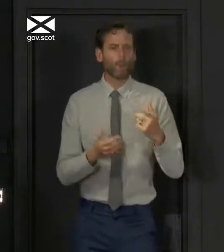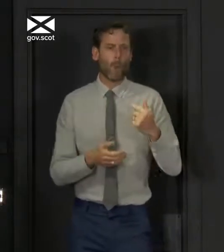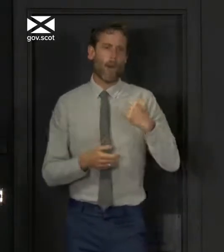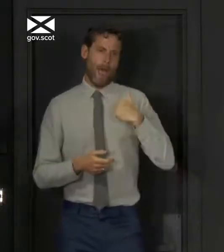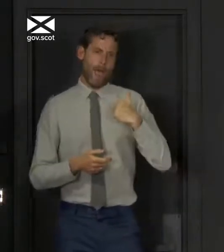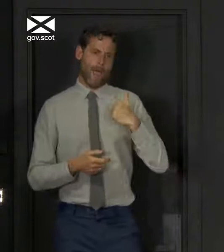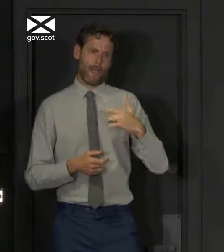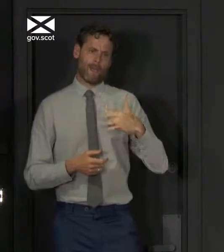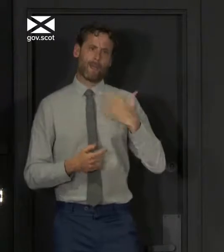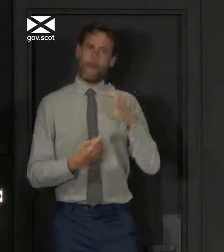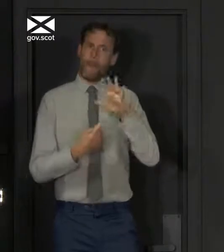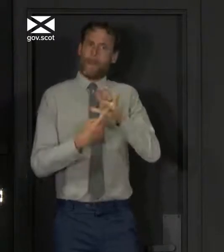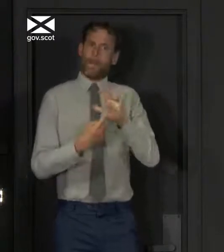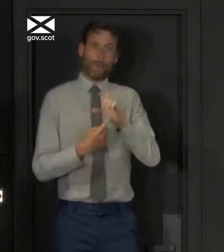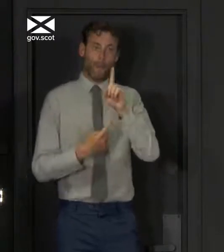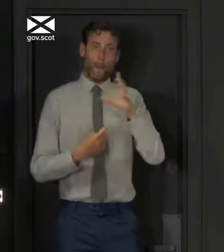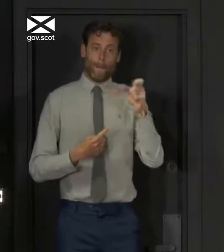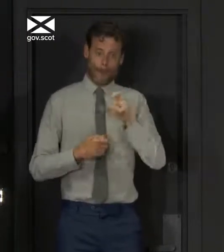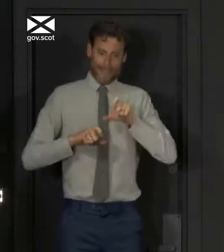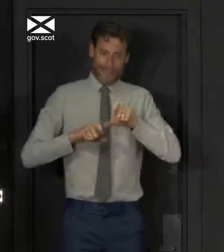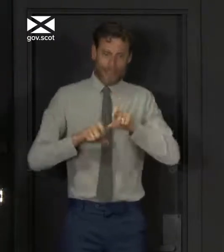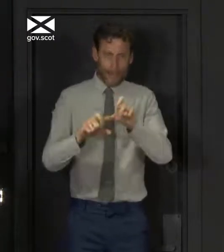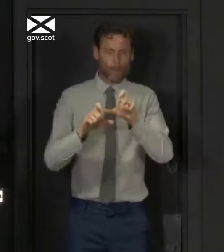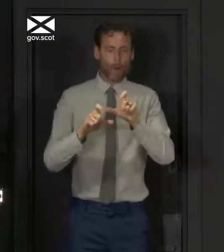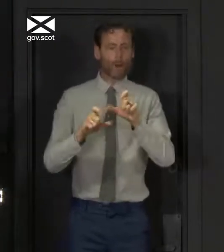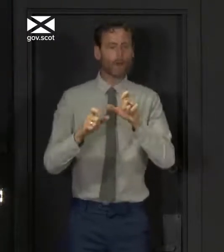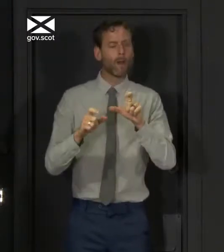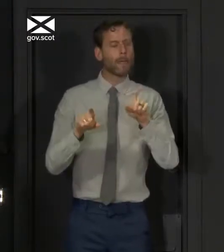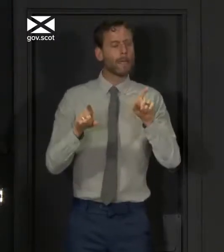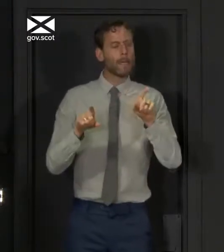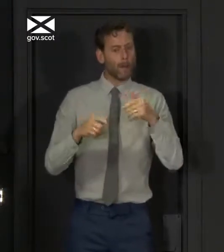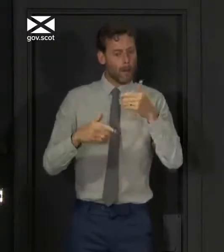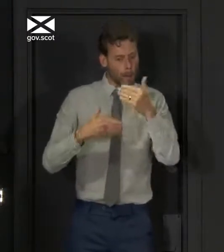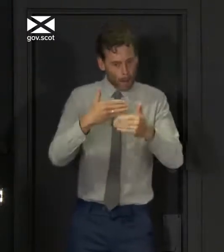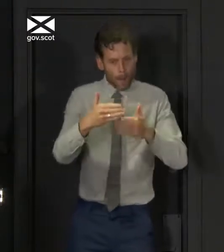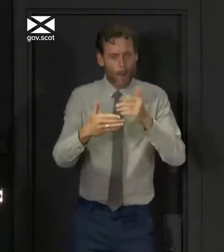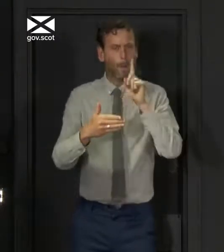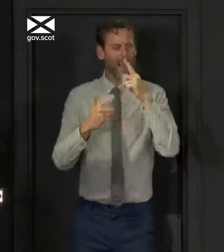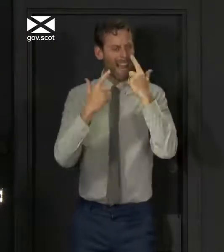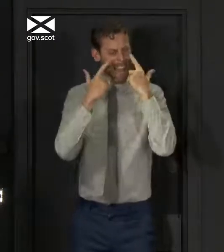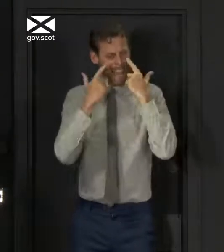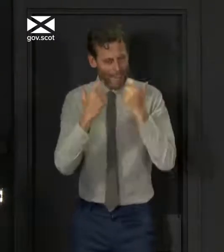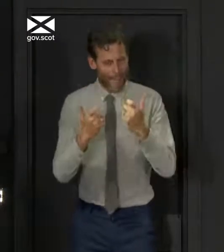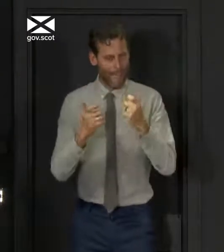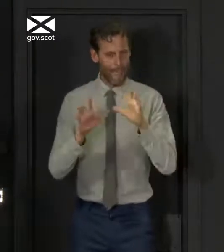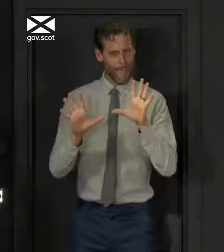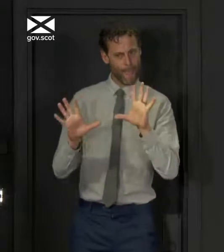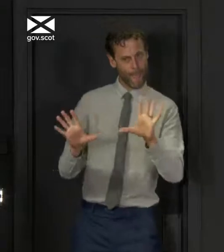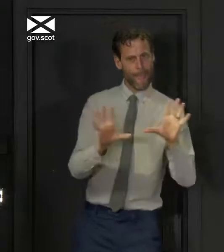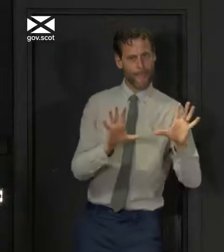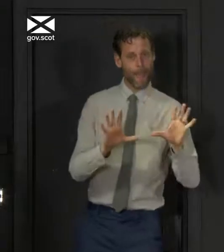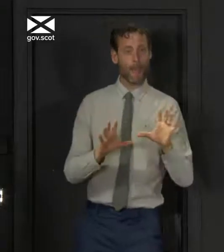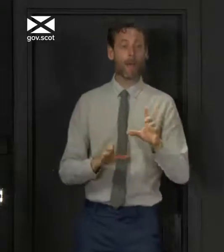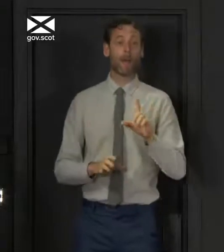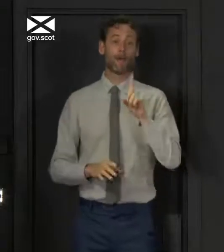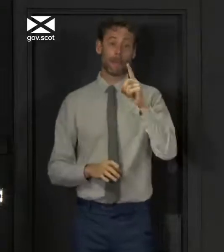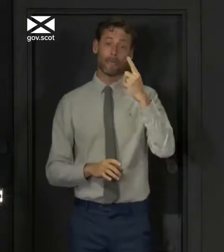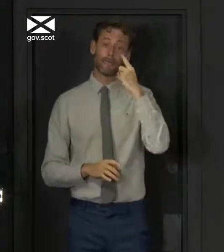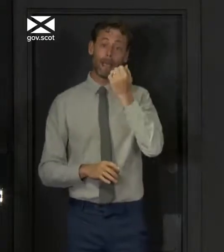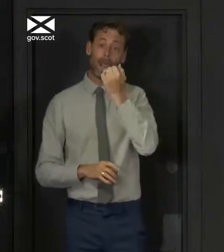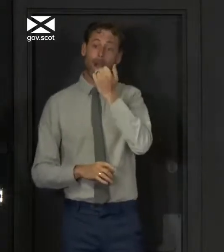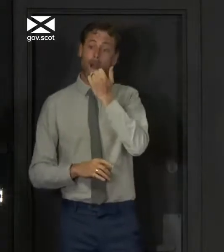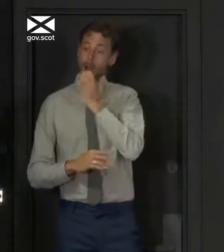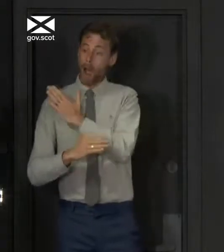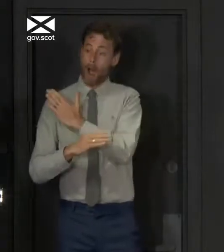before, that means we must proceed with the utmost care and caution. Nevertheless, a downward trend in COVID